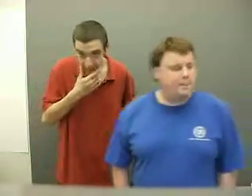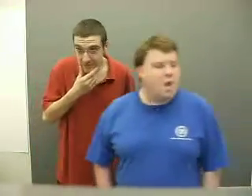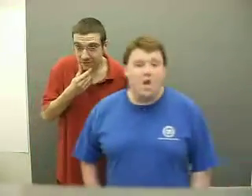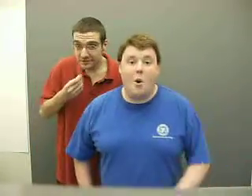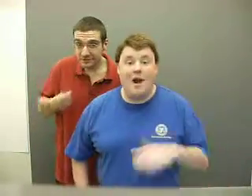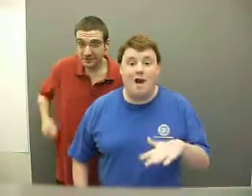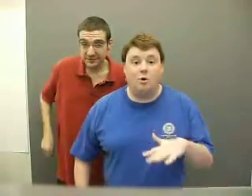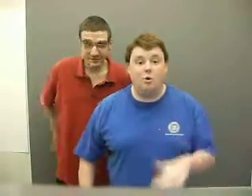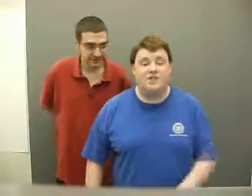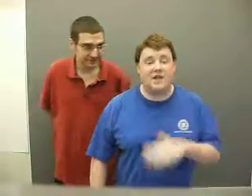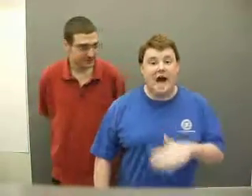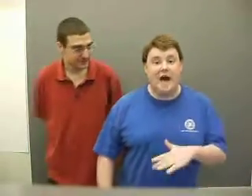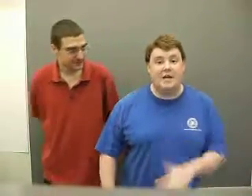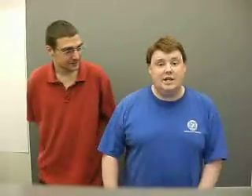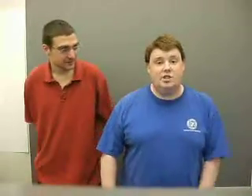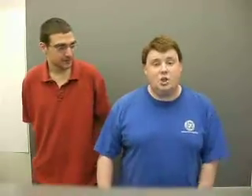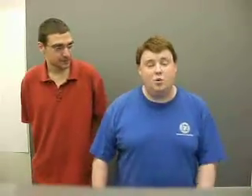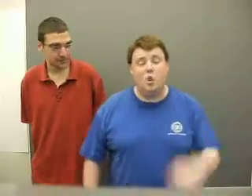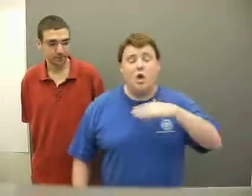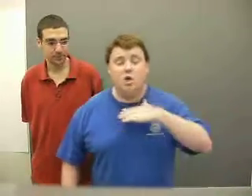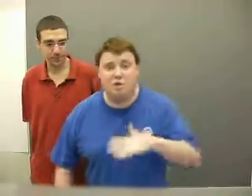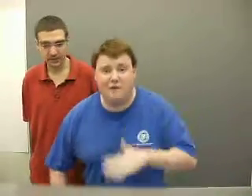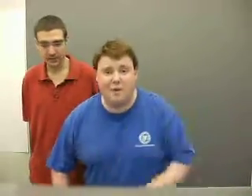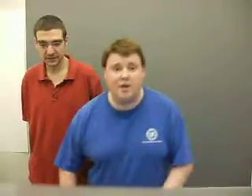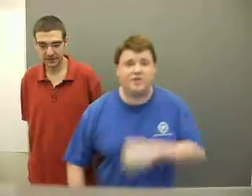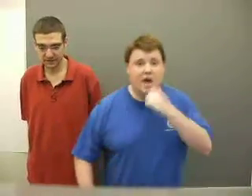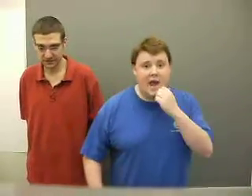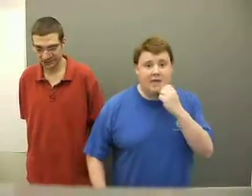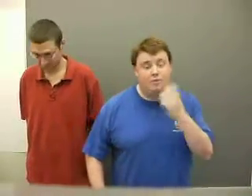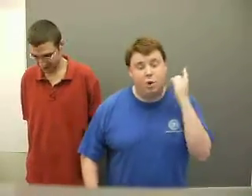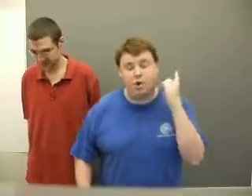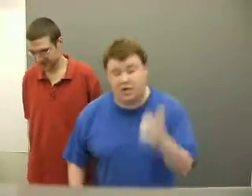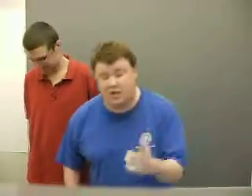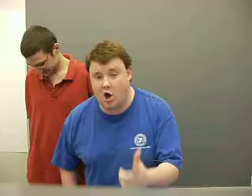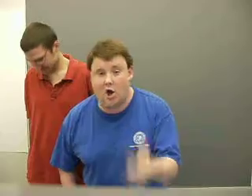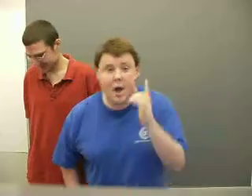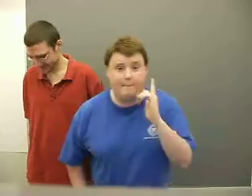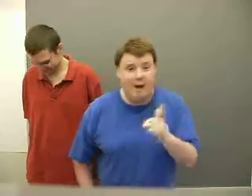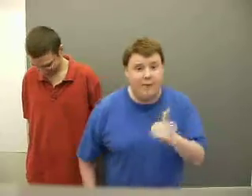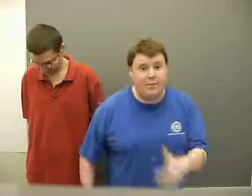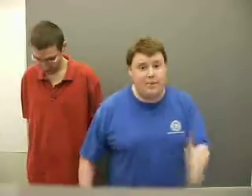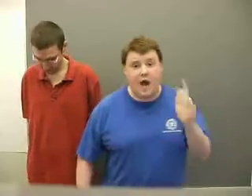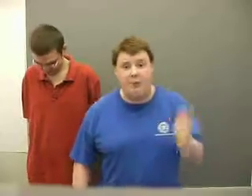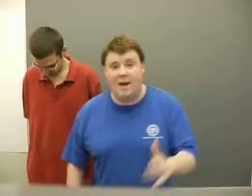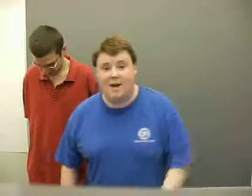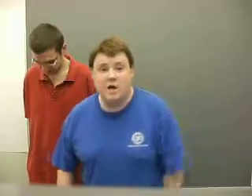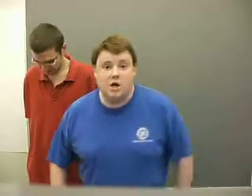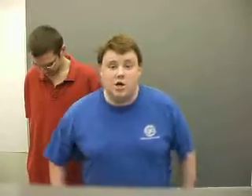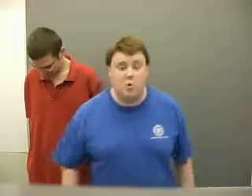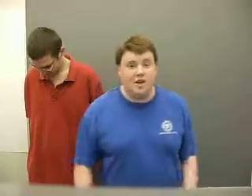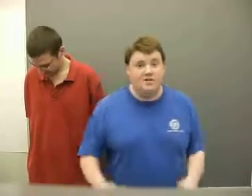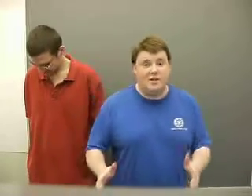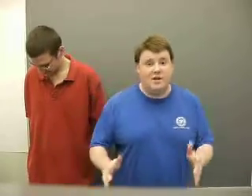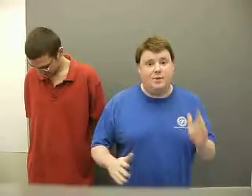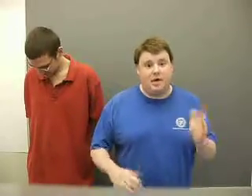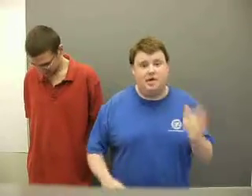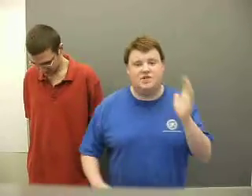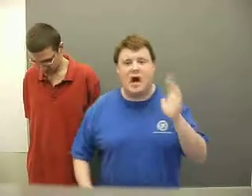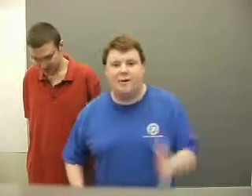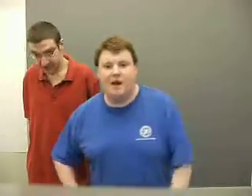Yo, got no choice. I need to use my voice and give y'all my opinion. I'm not no devil's minion because I'm not